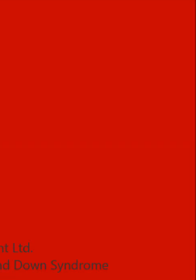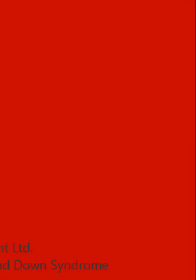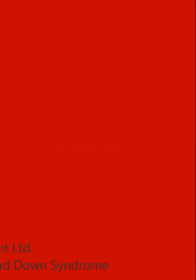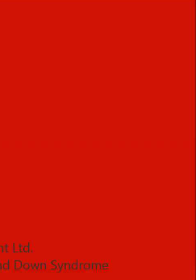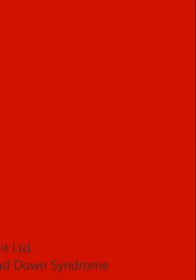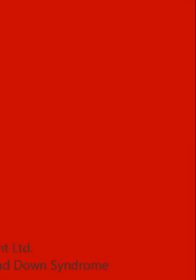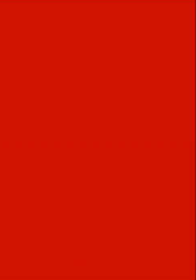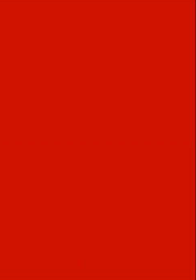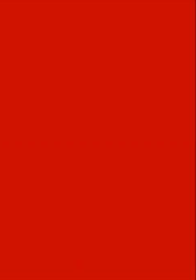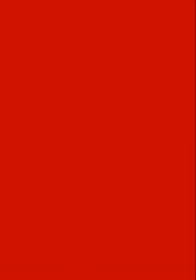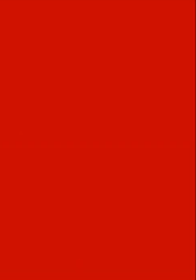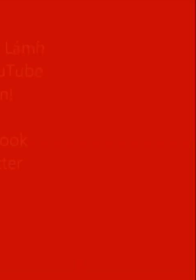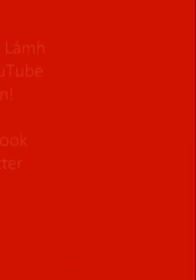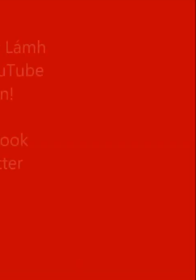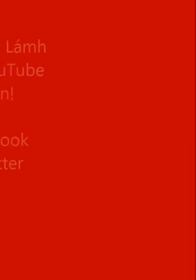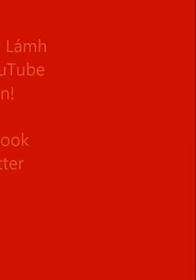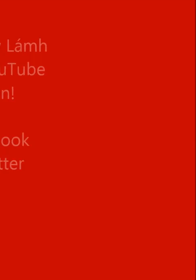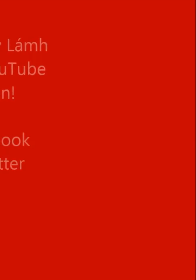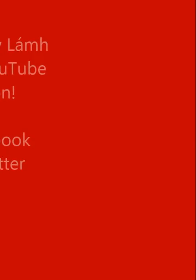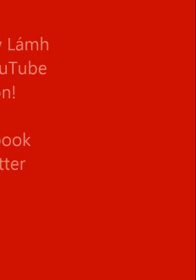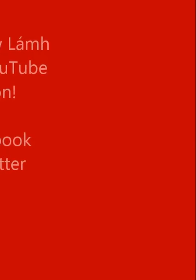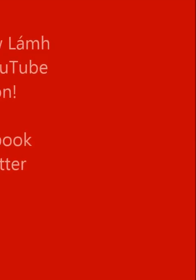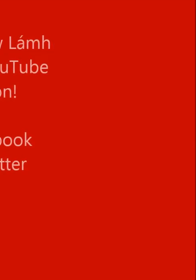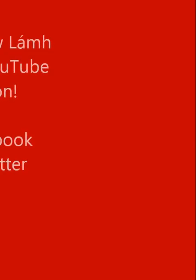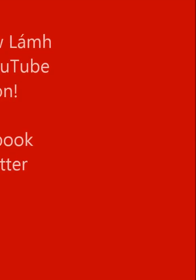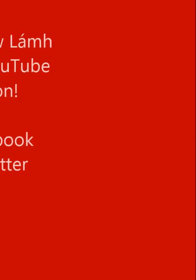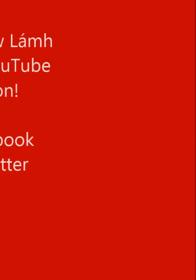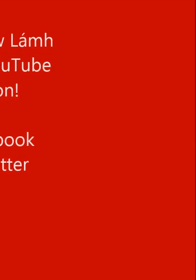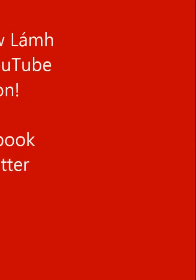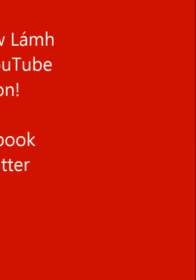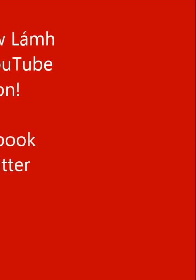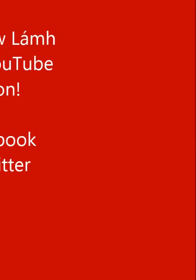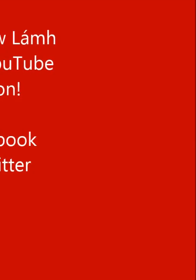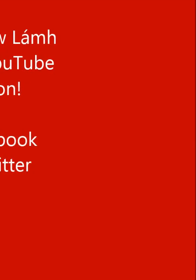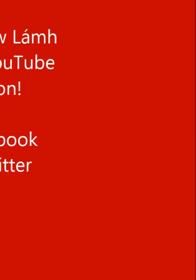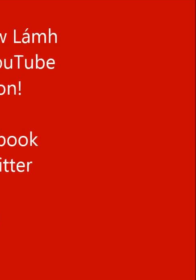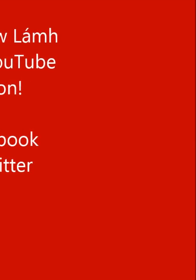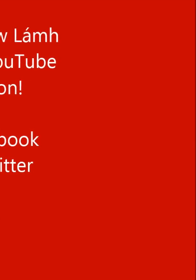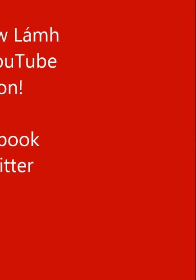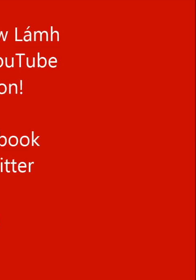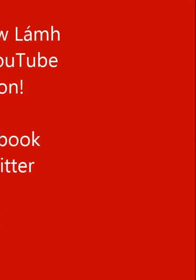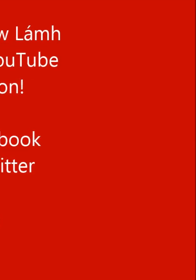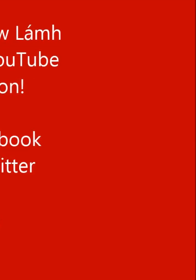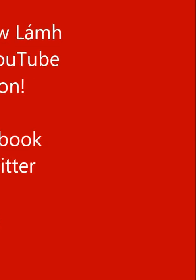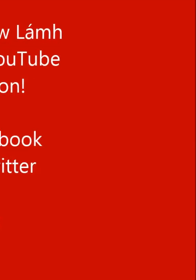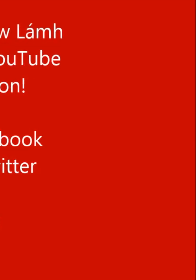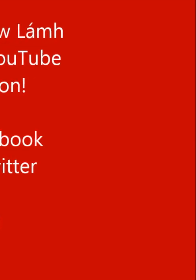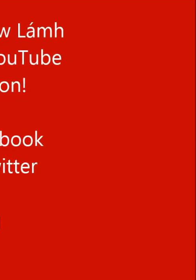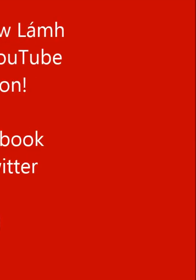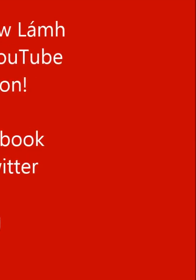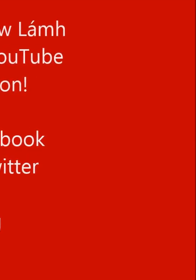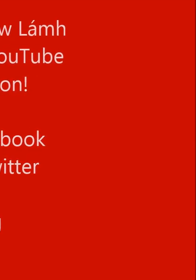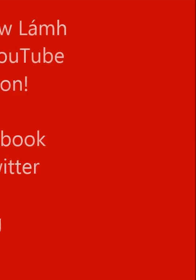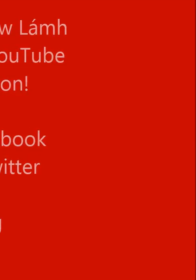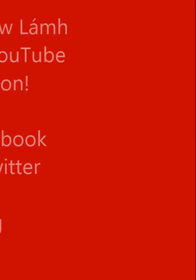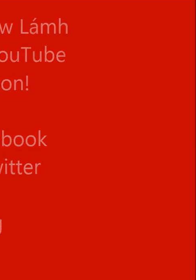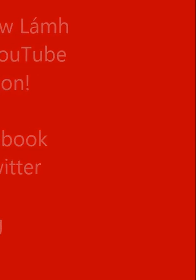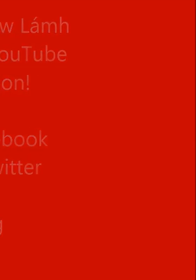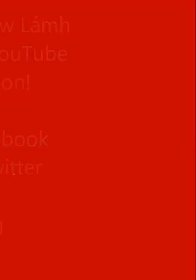You better watch you better is coming to town. not you You